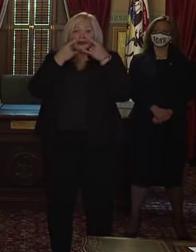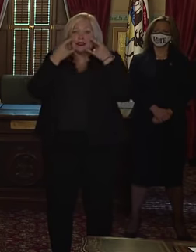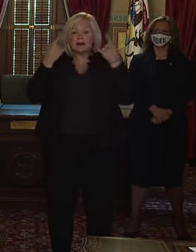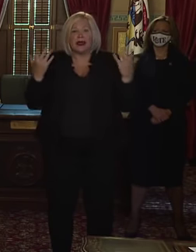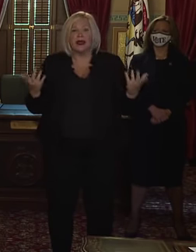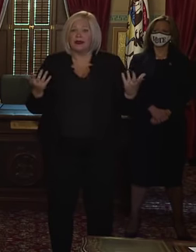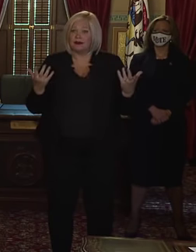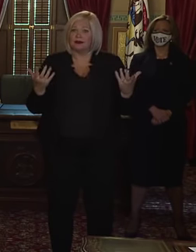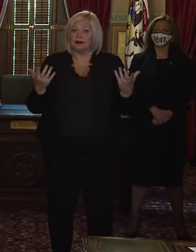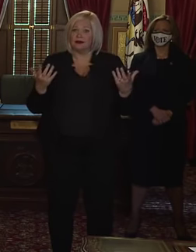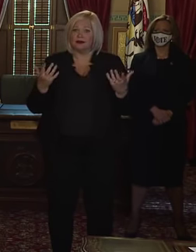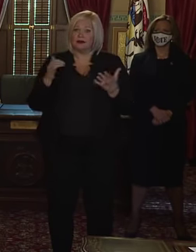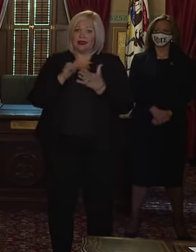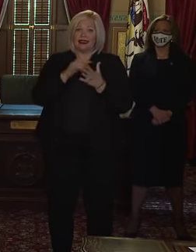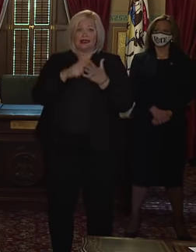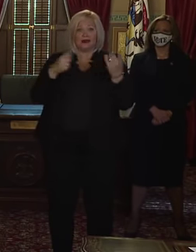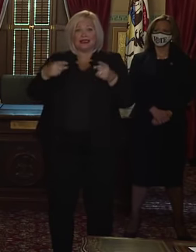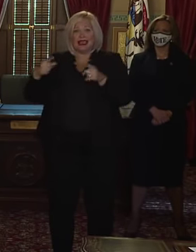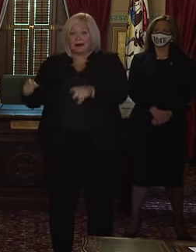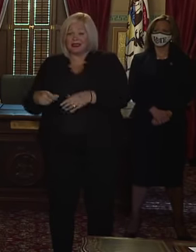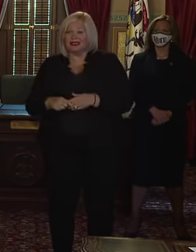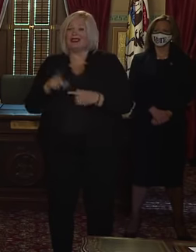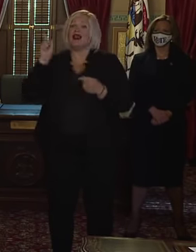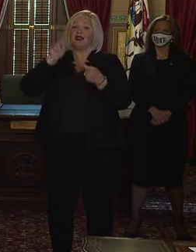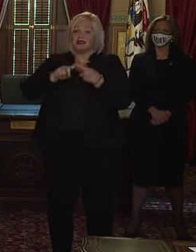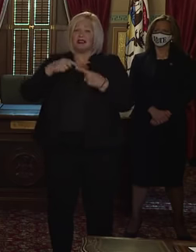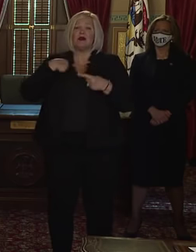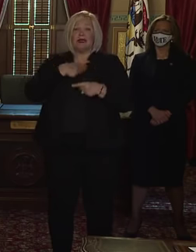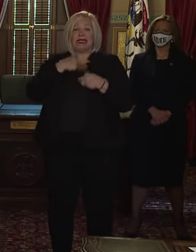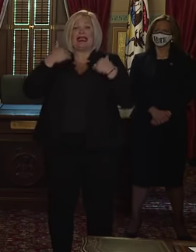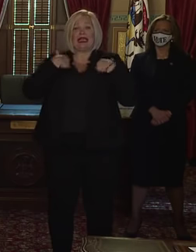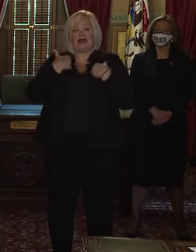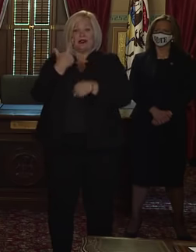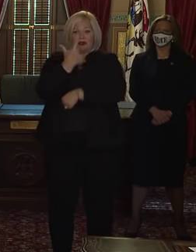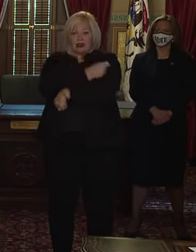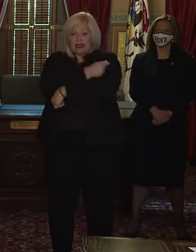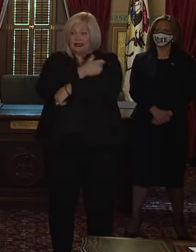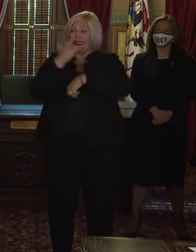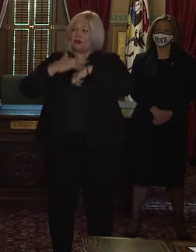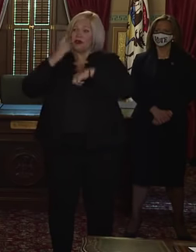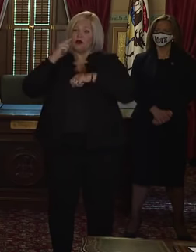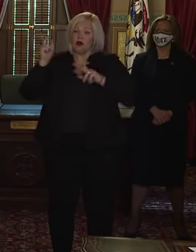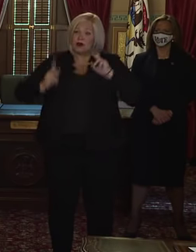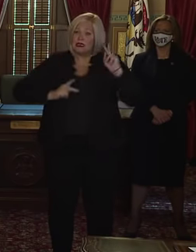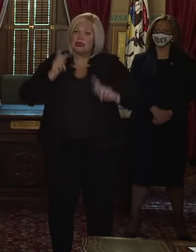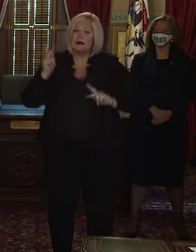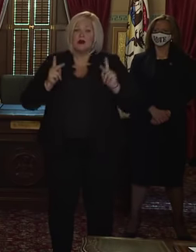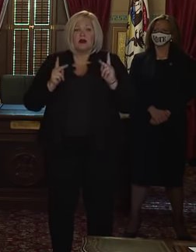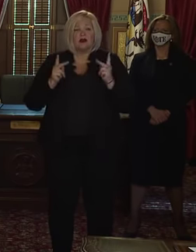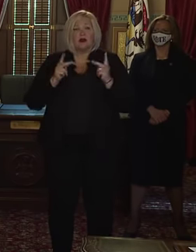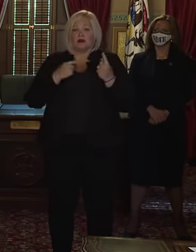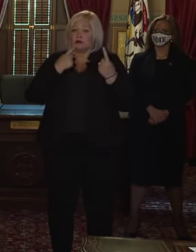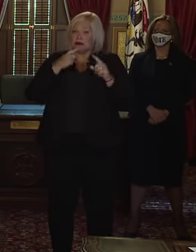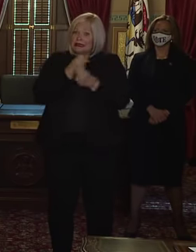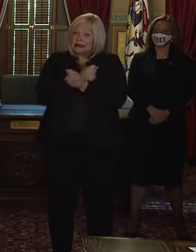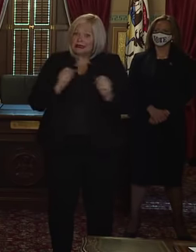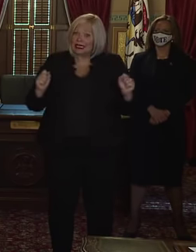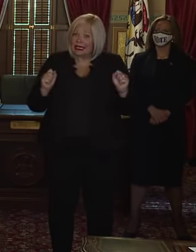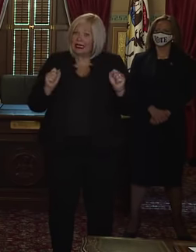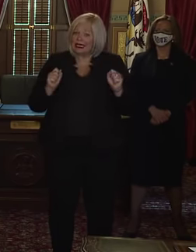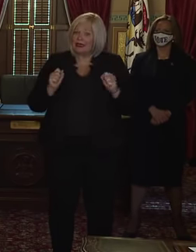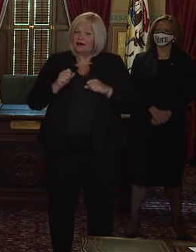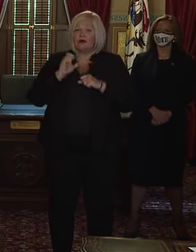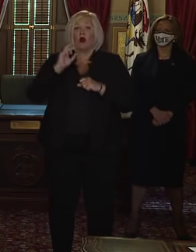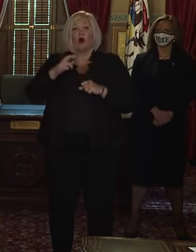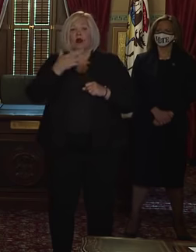this is what we are up against. Until there is a vaccine that is widely available and has efficacy and is safe, or